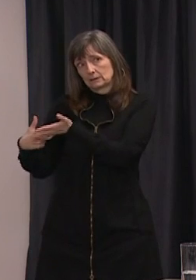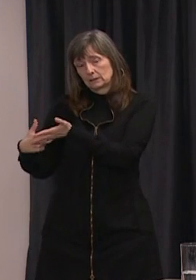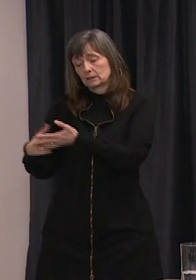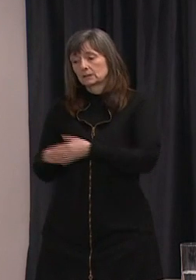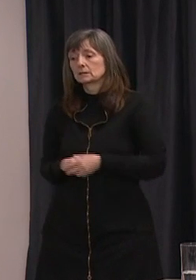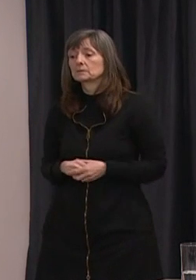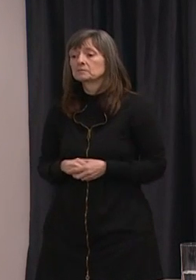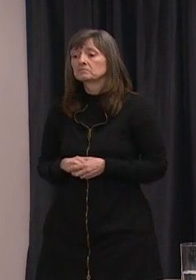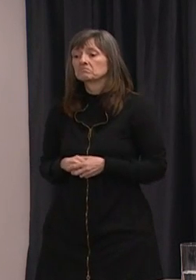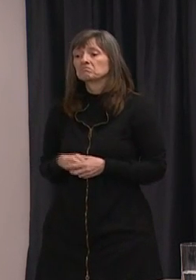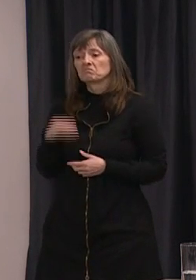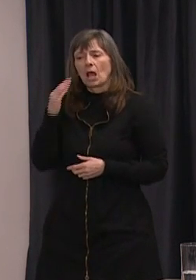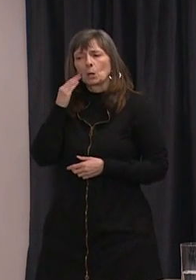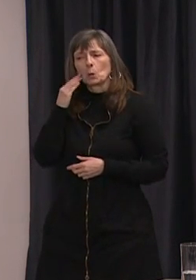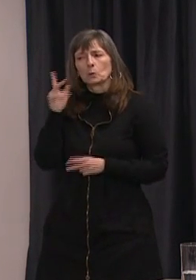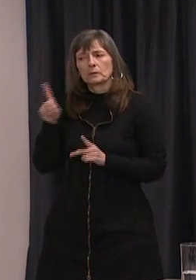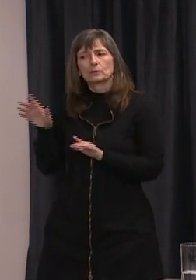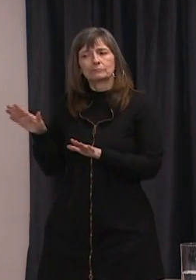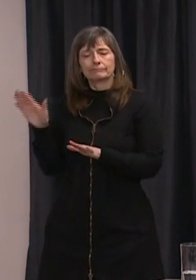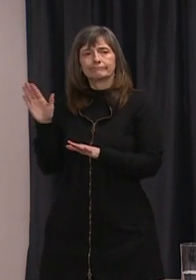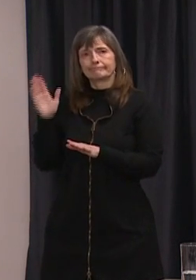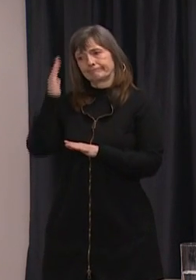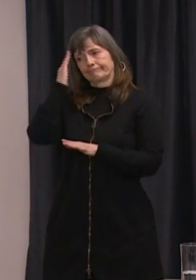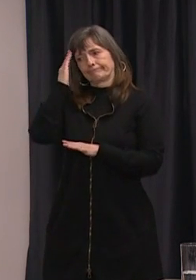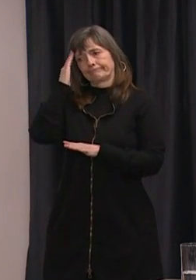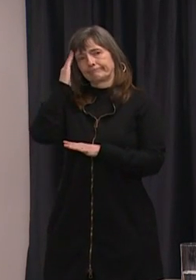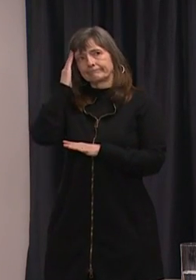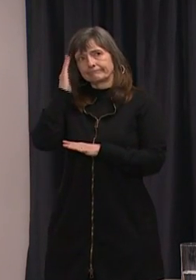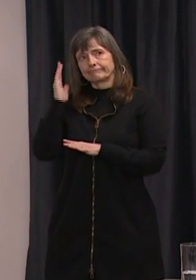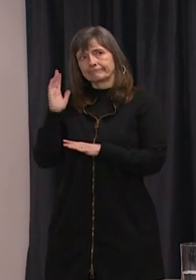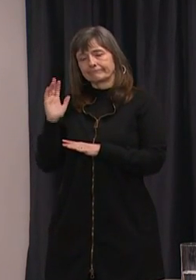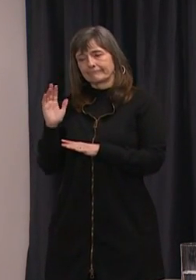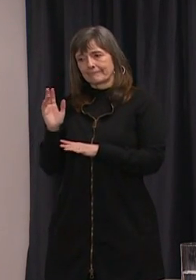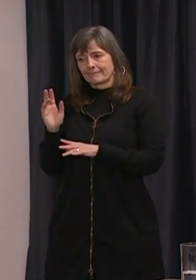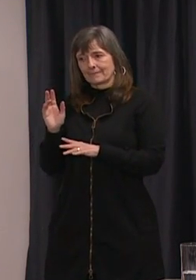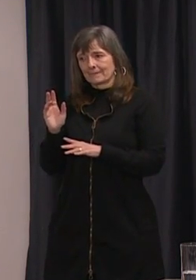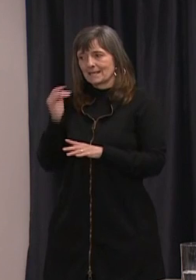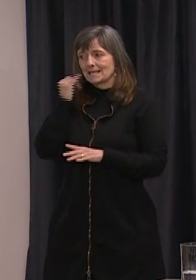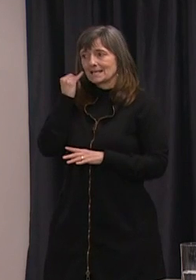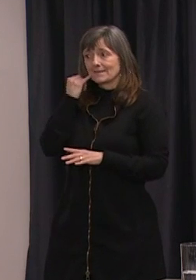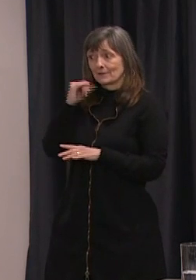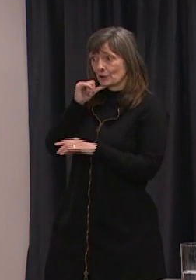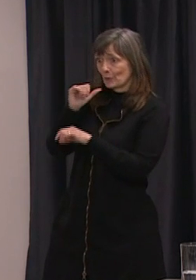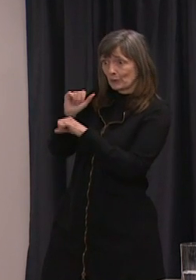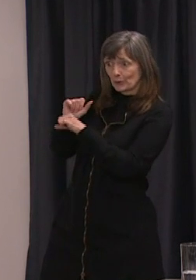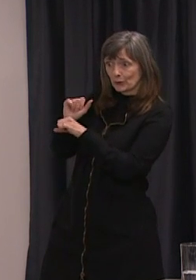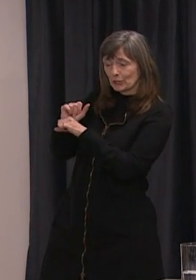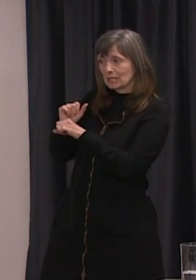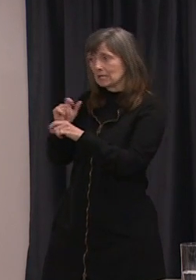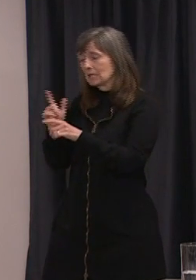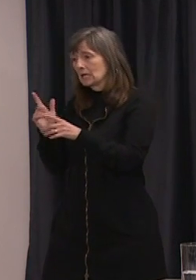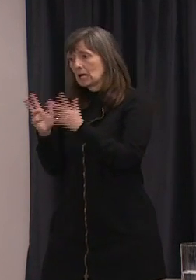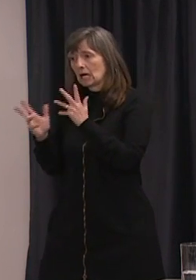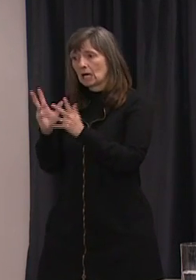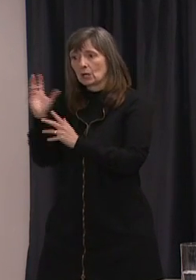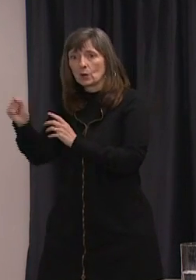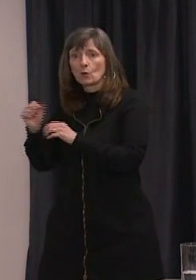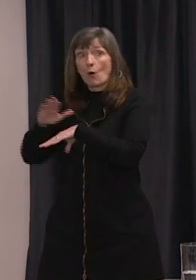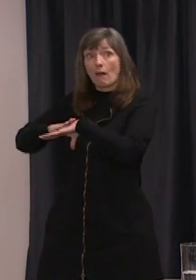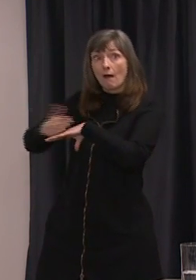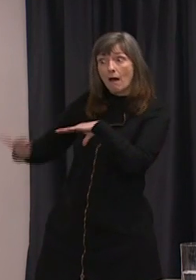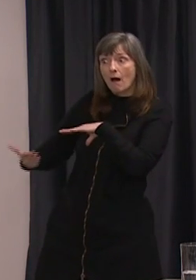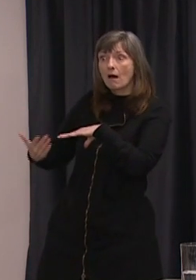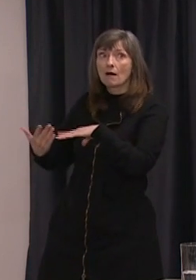that everyone is very conscious of the fact that uh with people employment being vulnerable in terms of layoffs